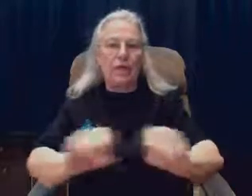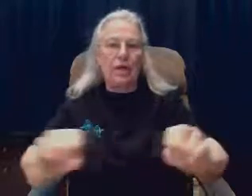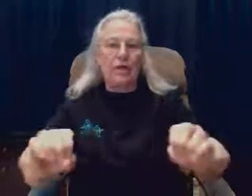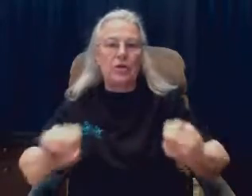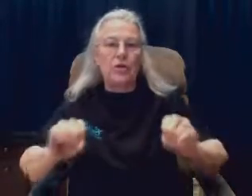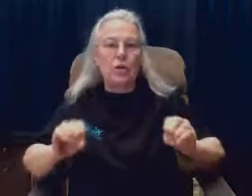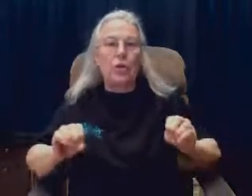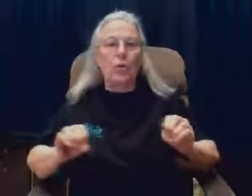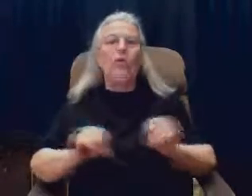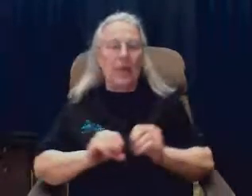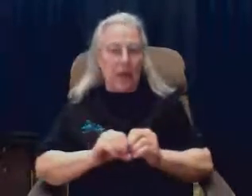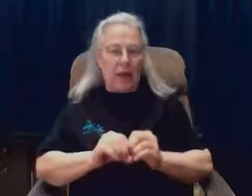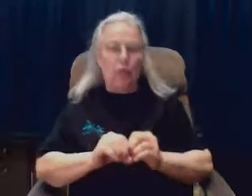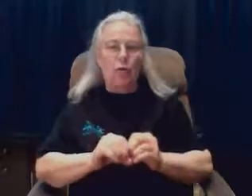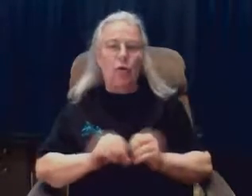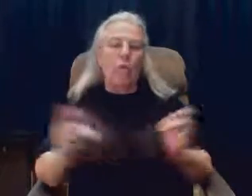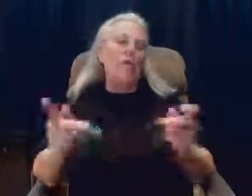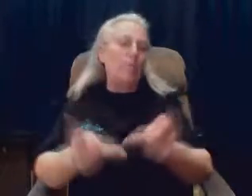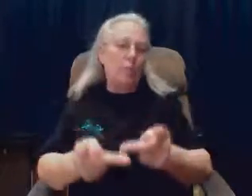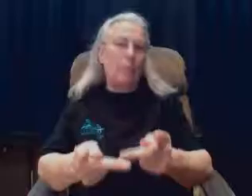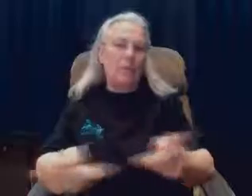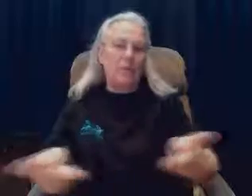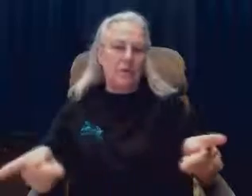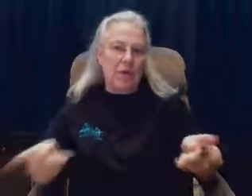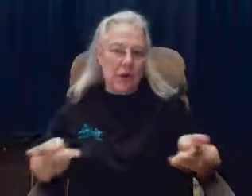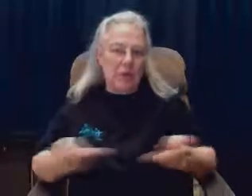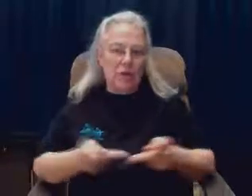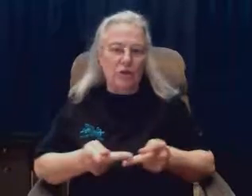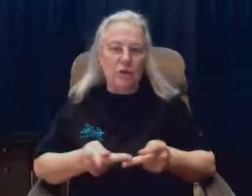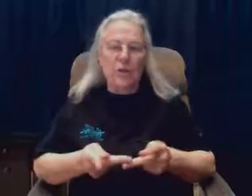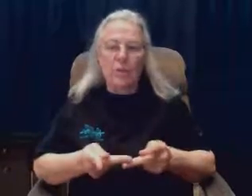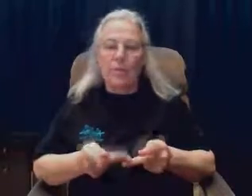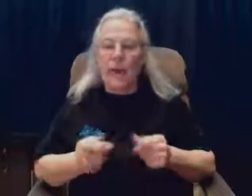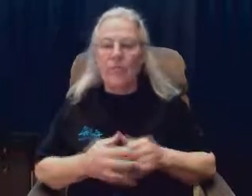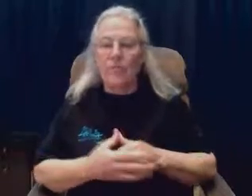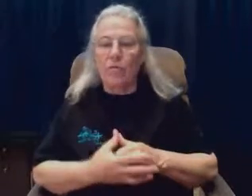needed to do it with the E, you could. But most of the time, it's just back and forth.